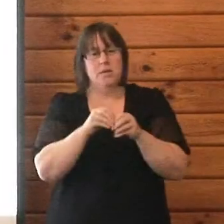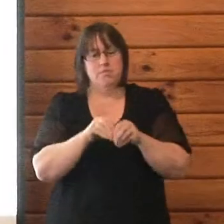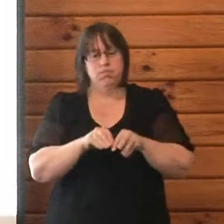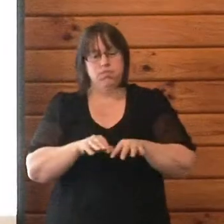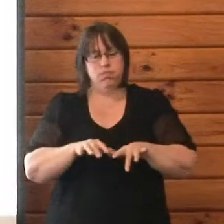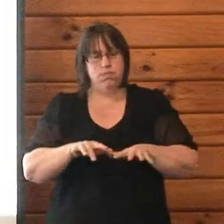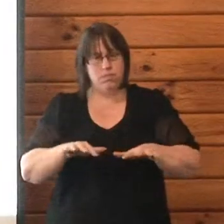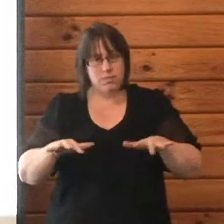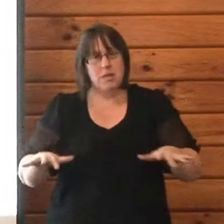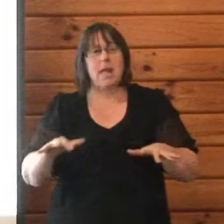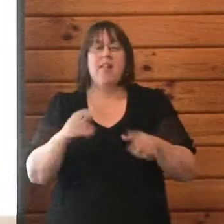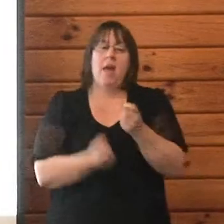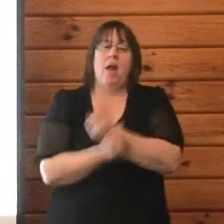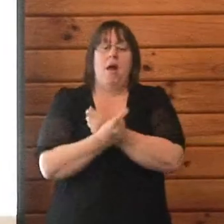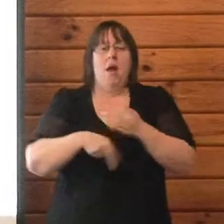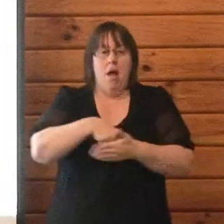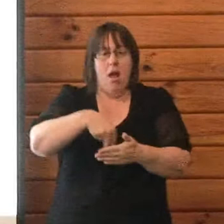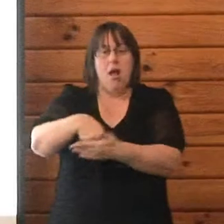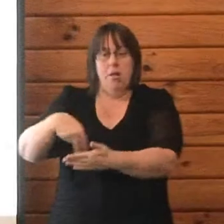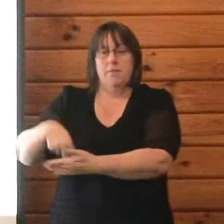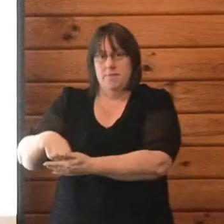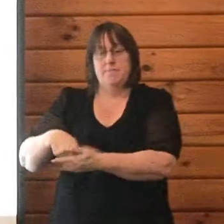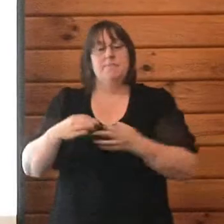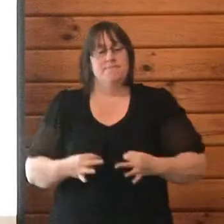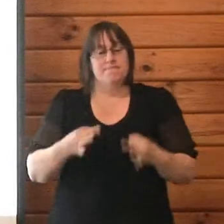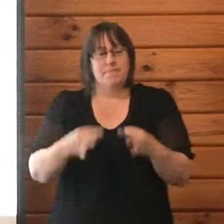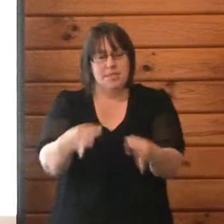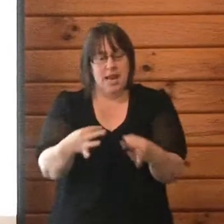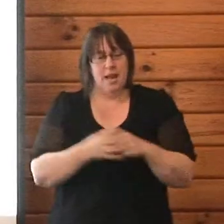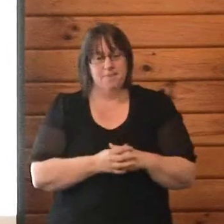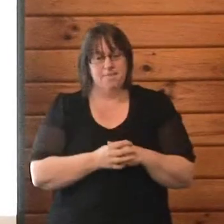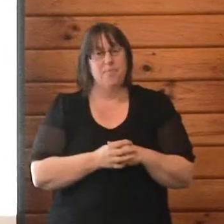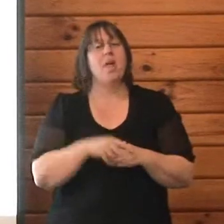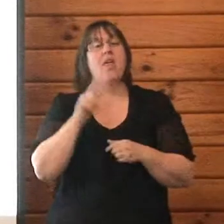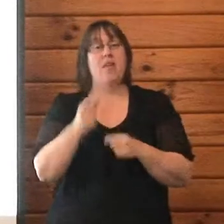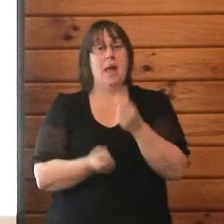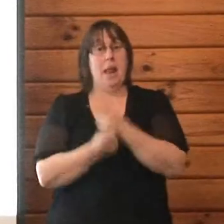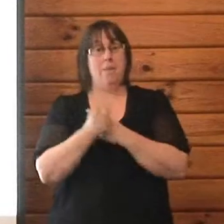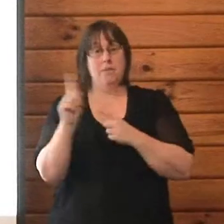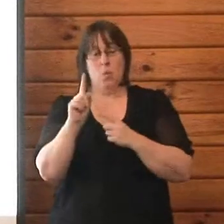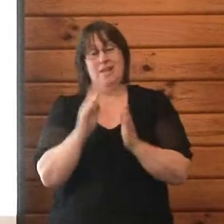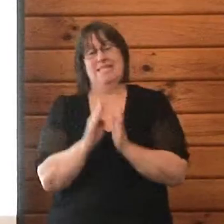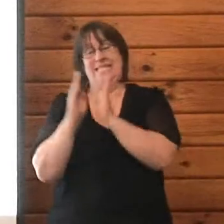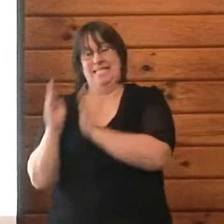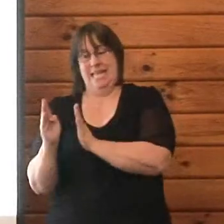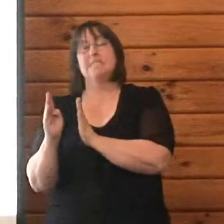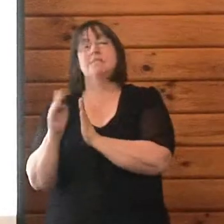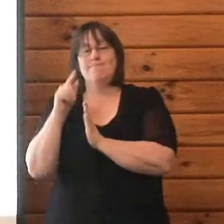And then, after all of this, begins the reconstruction phase. So as you can see, we have our